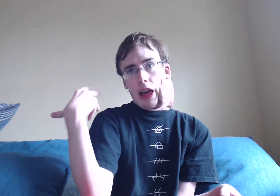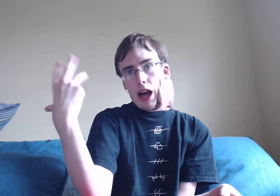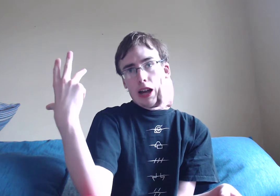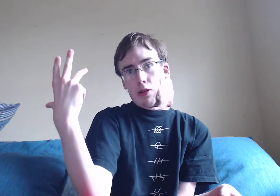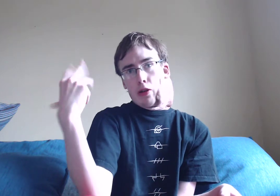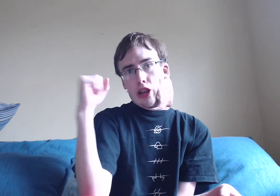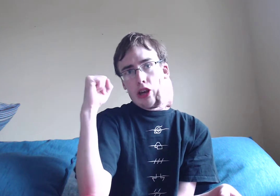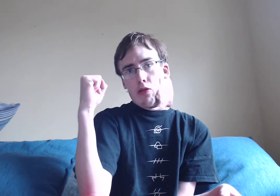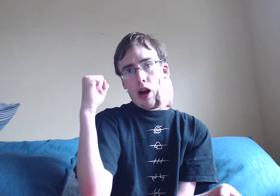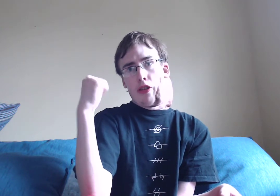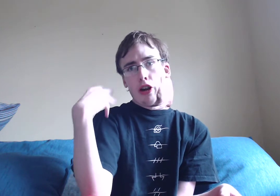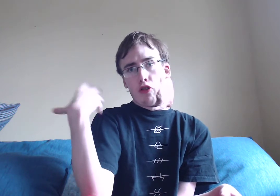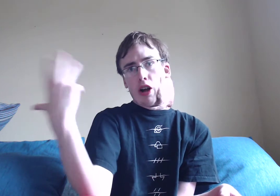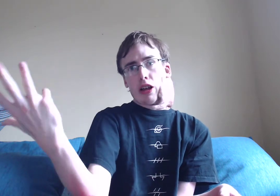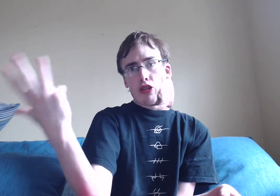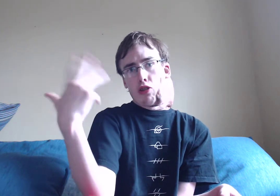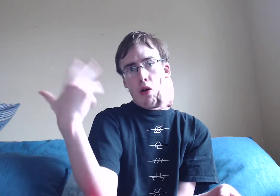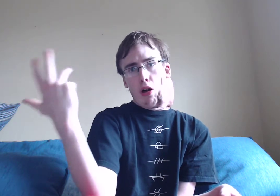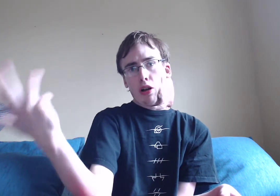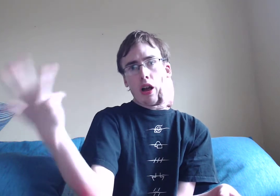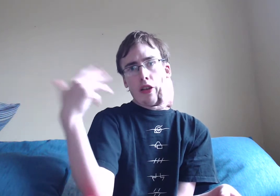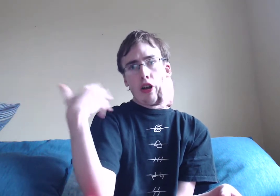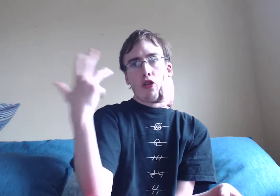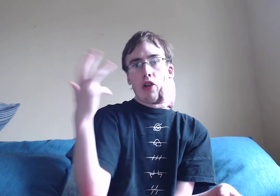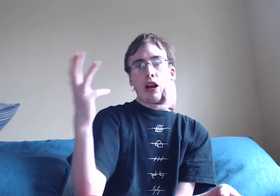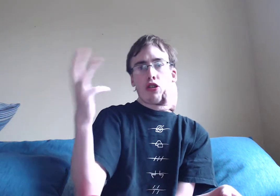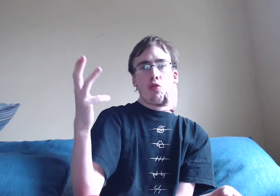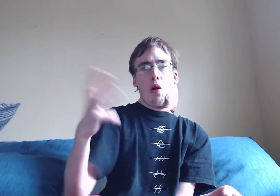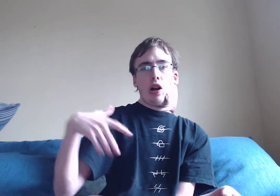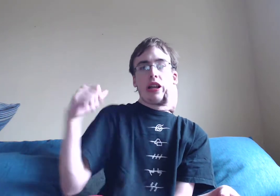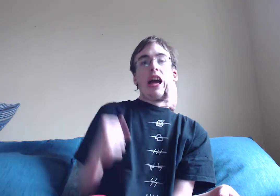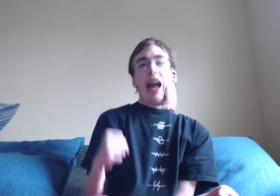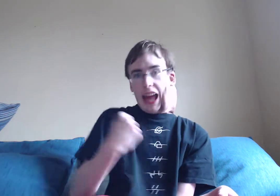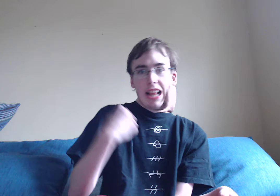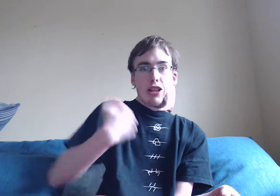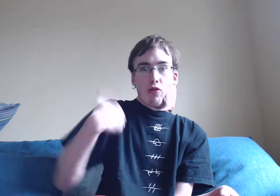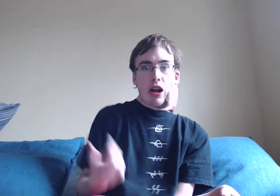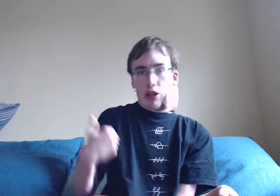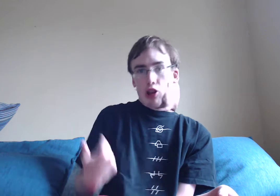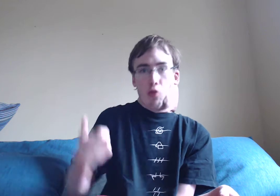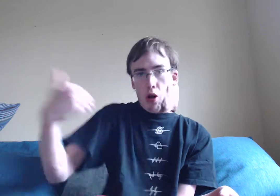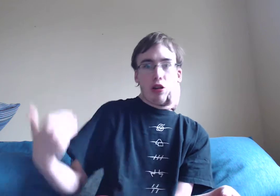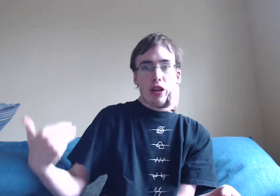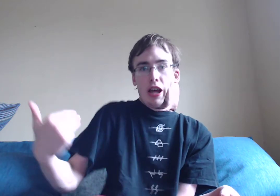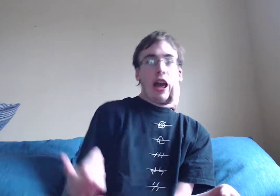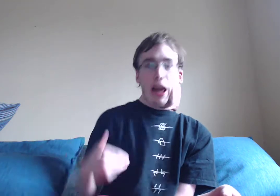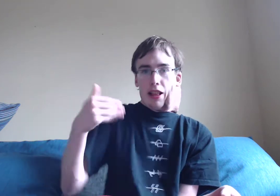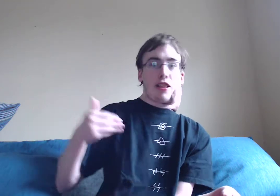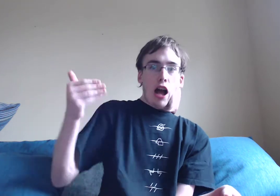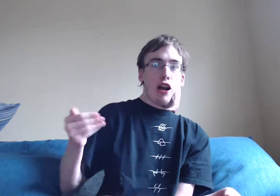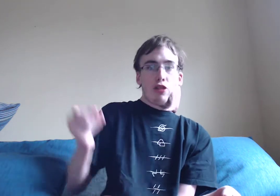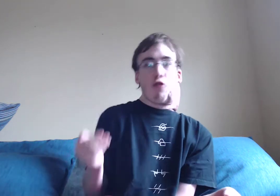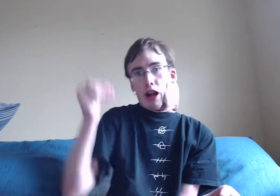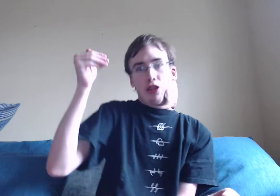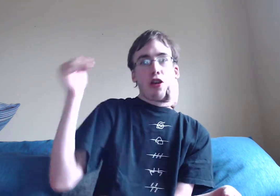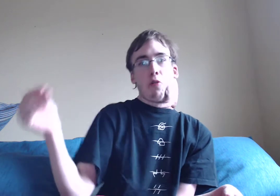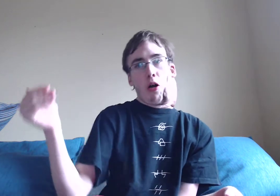honest with you. Another rescue arc. Another rescue arc. In the rescue arc. Inside of the rescue arc.